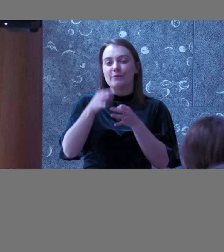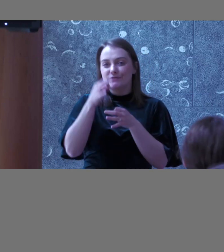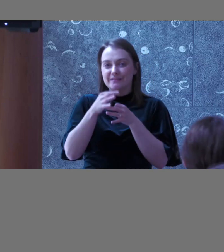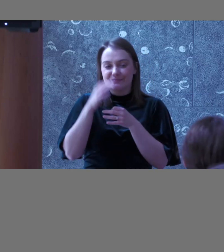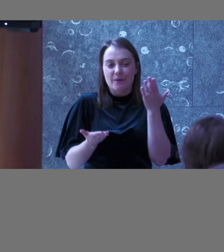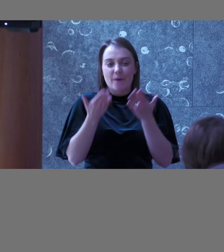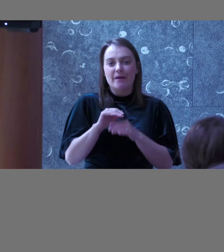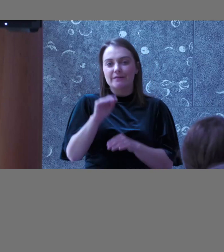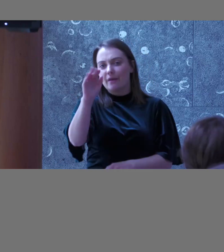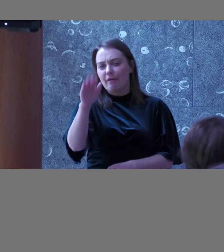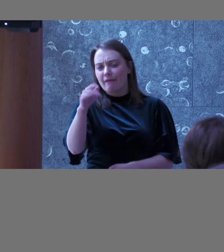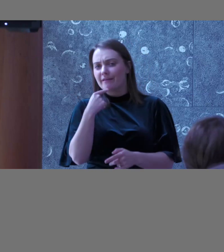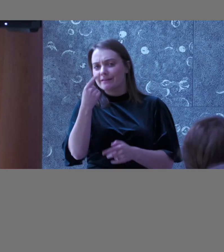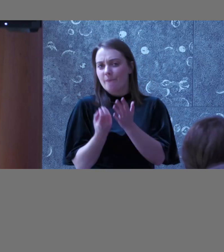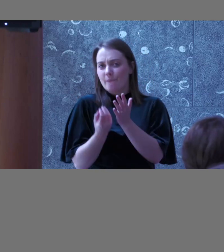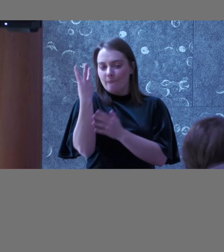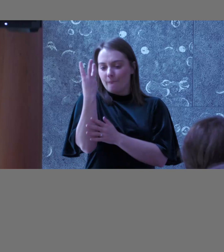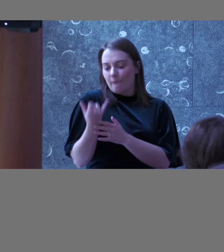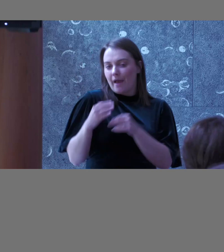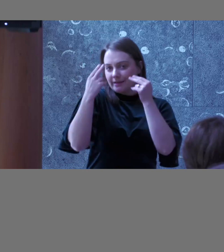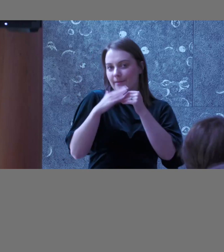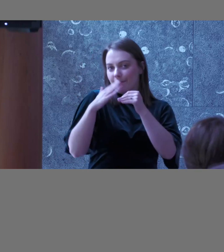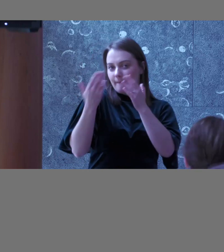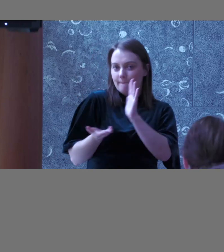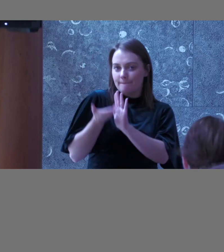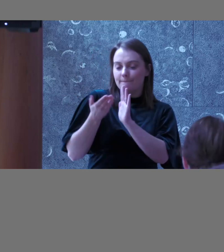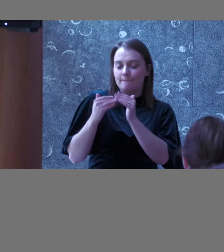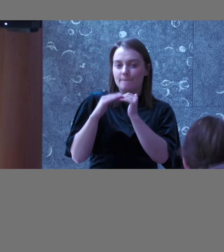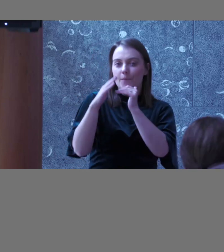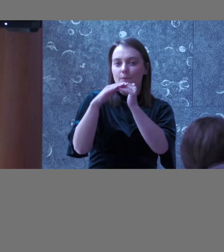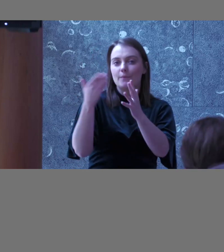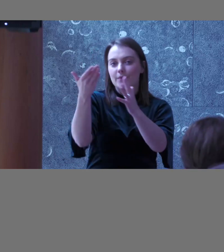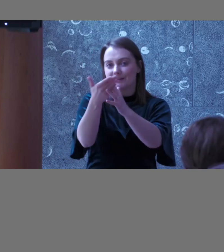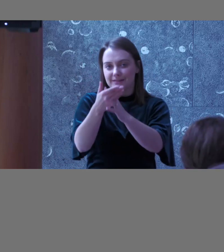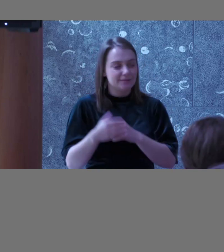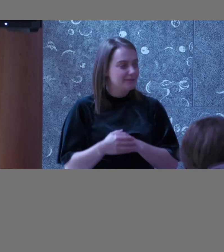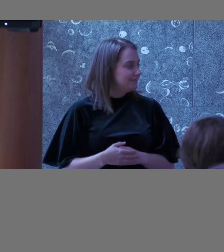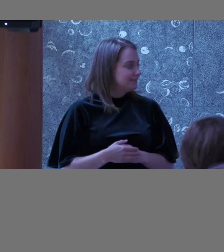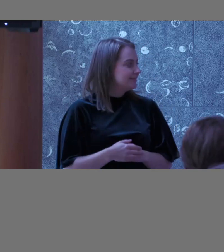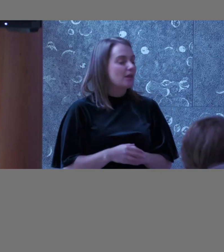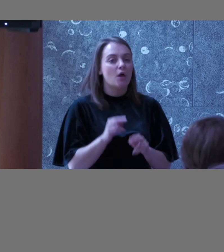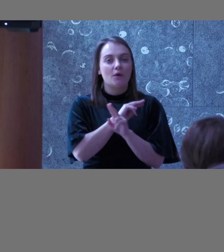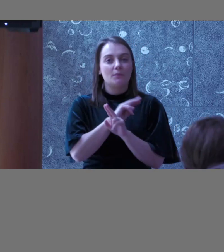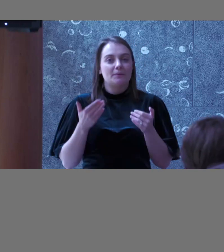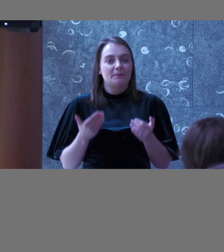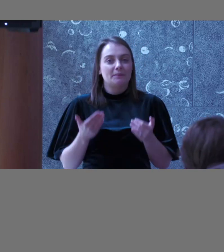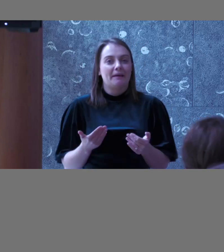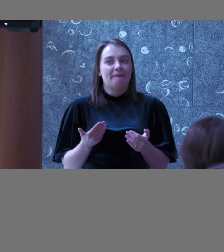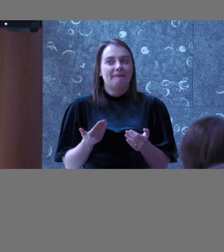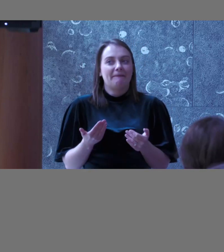Crisps, why their websites should be accessible? We don't anymore, but...